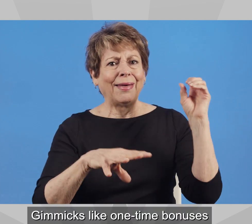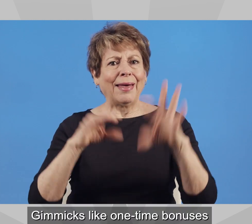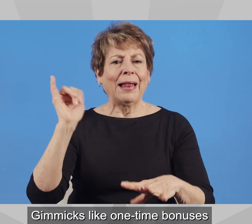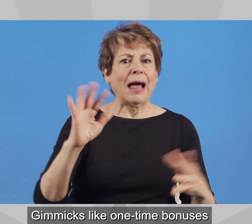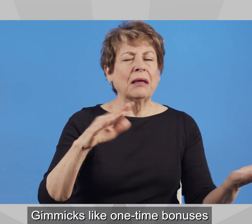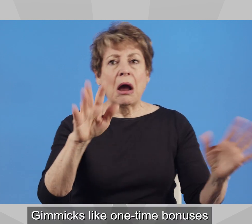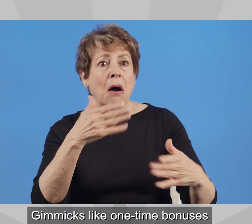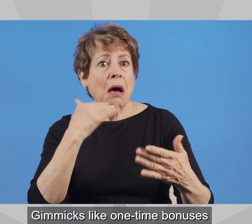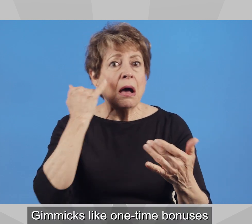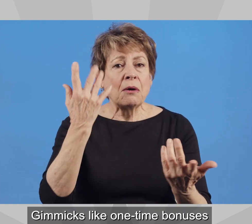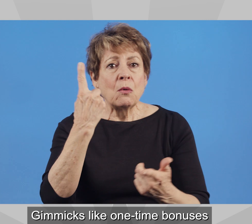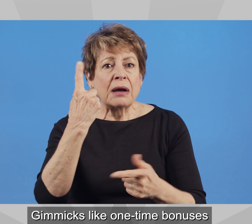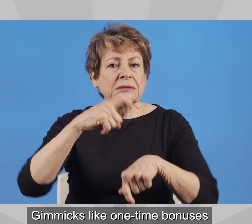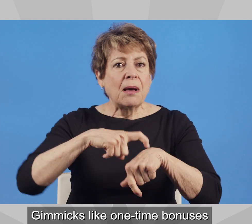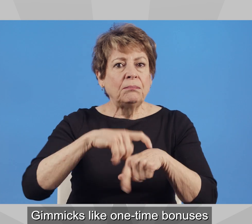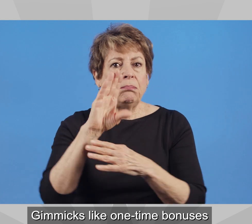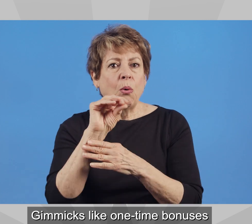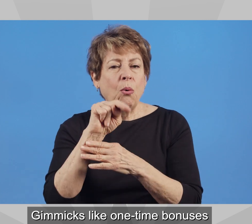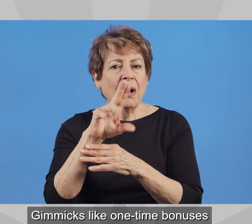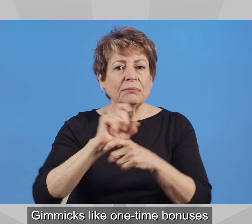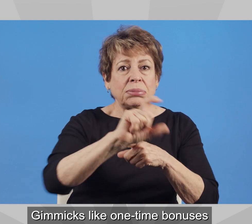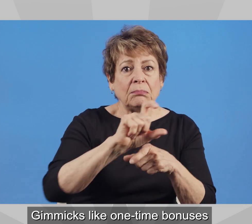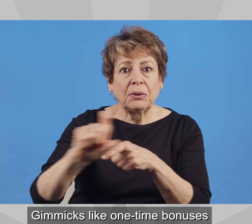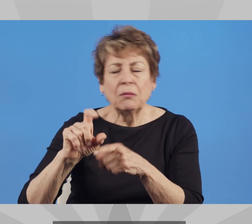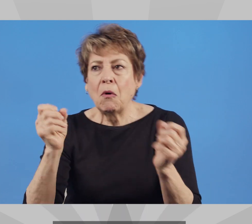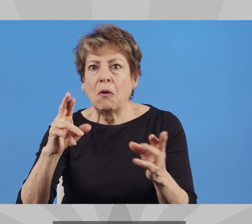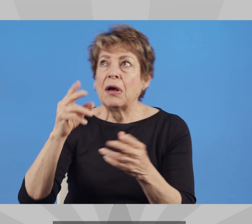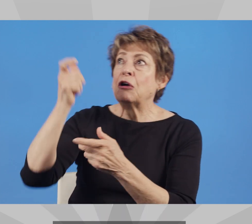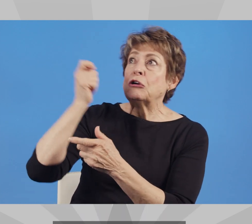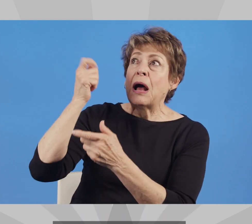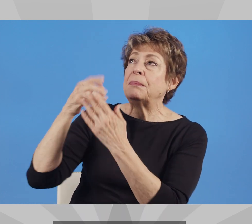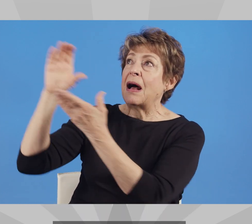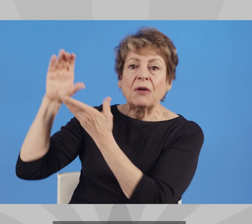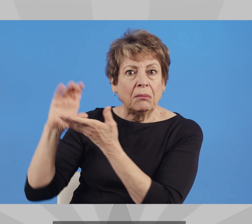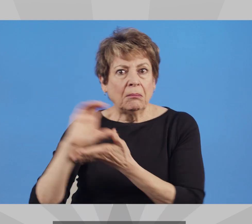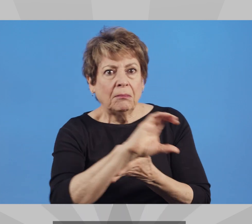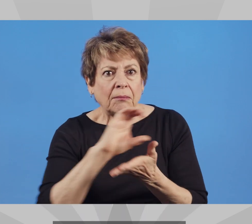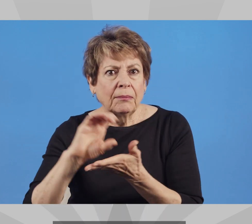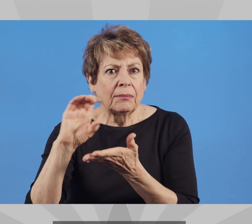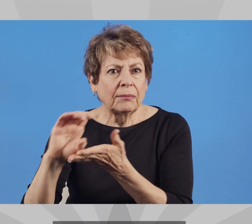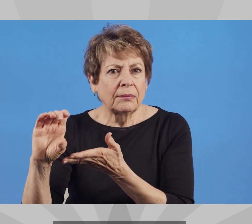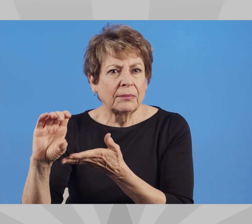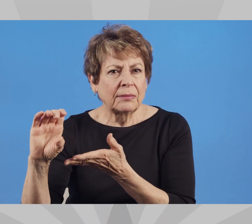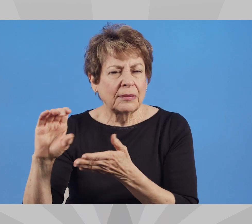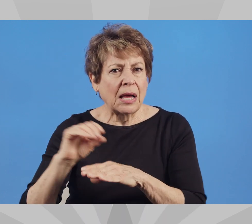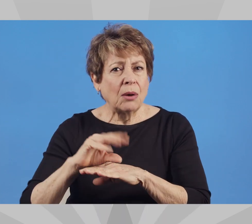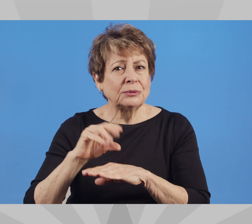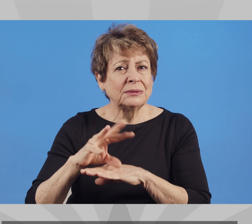Gimmicks like one-time bonuses or grant-funded counselors are just that. Gimmicks.